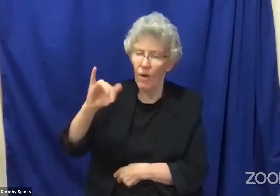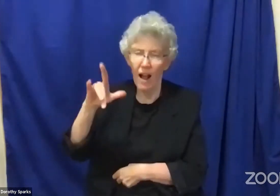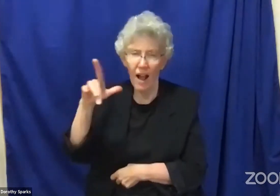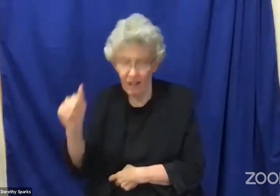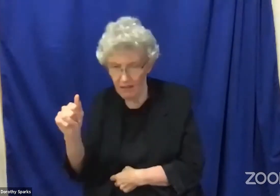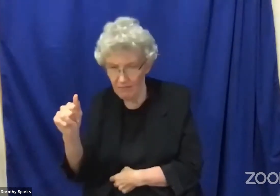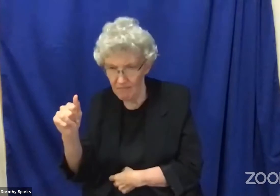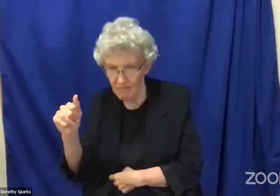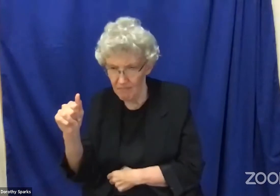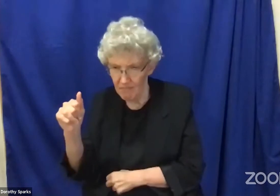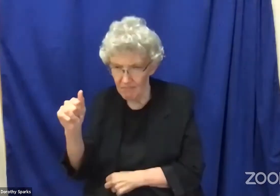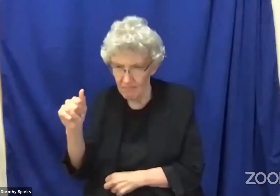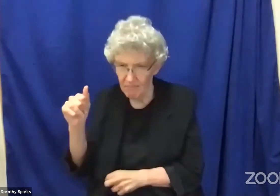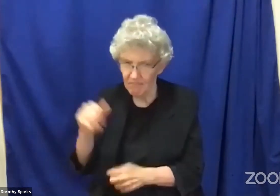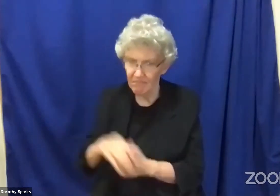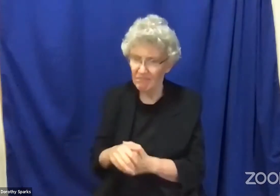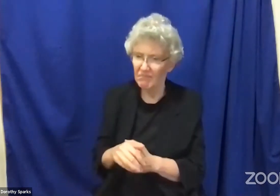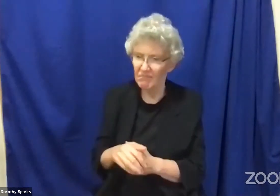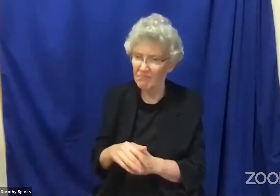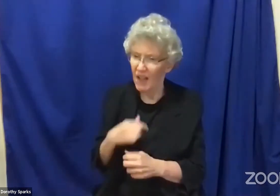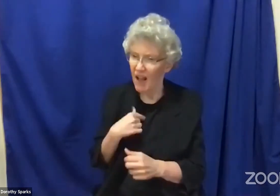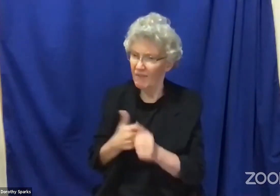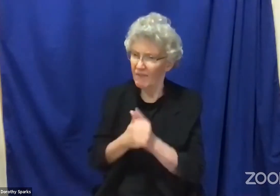while others claim to follow Apollos